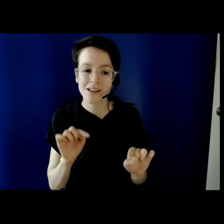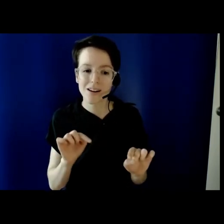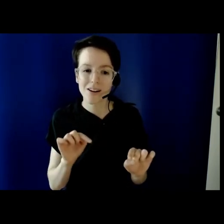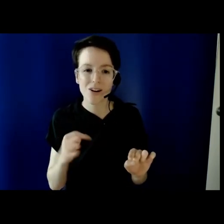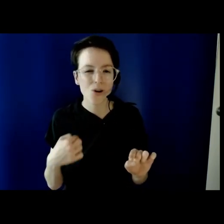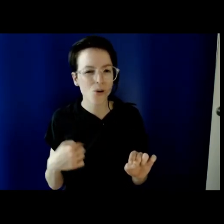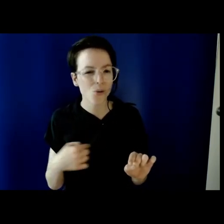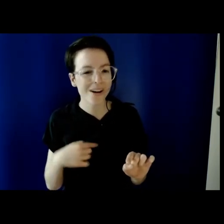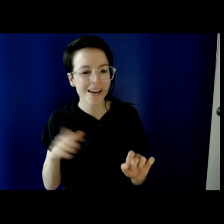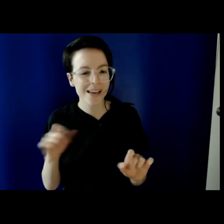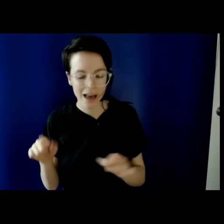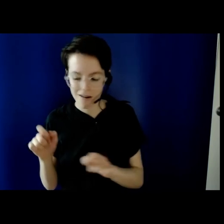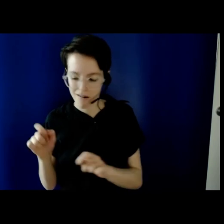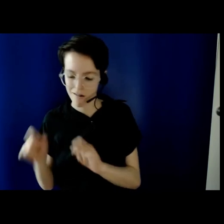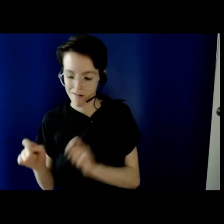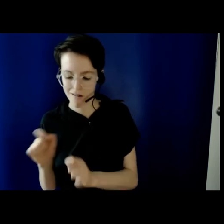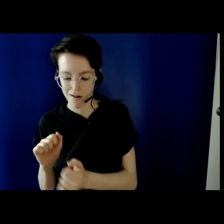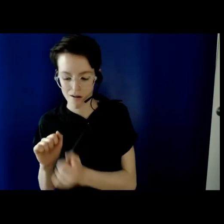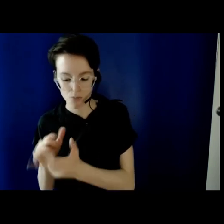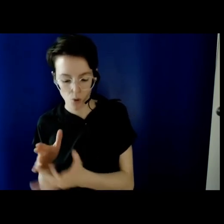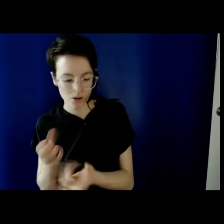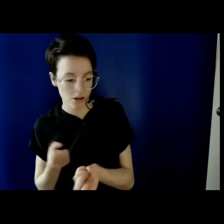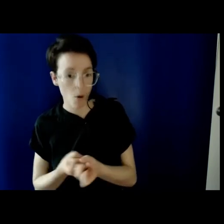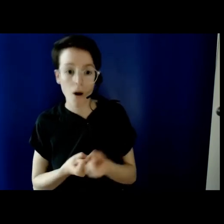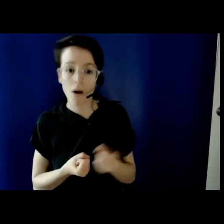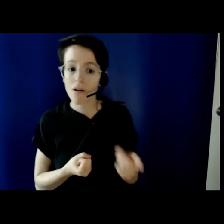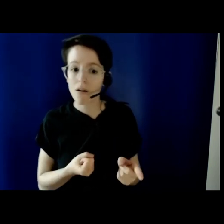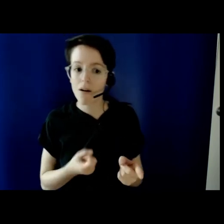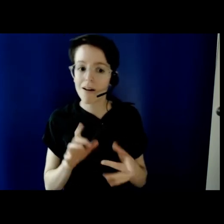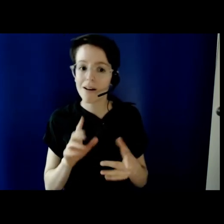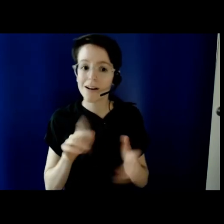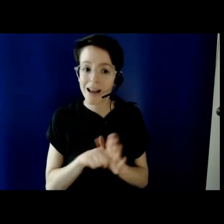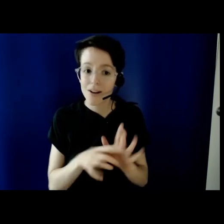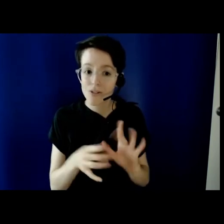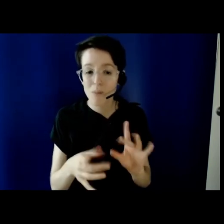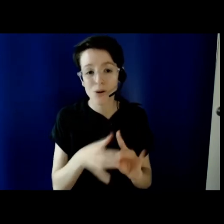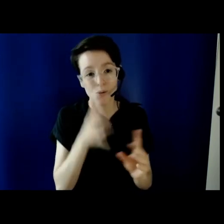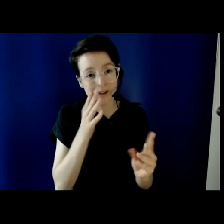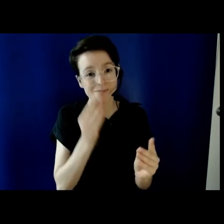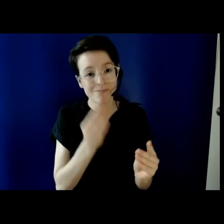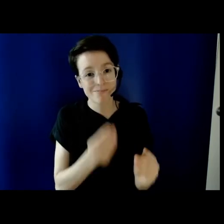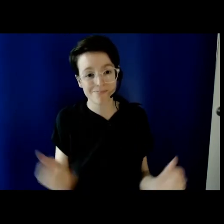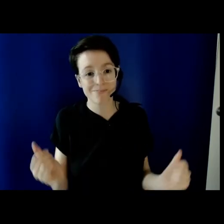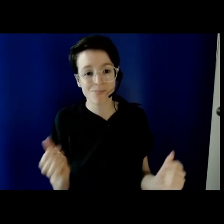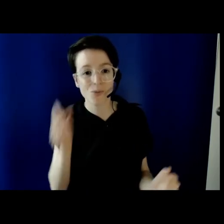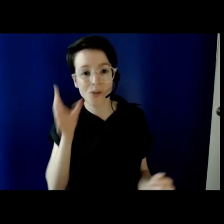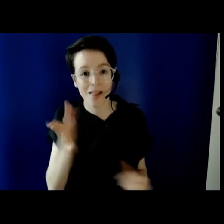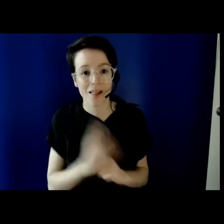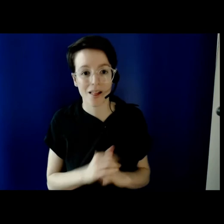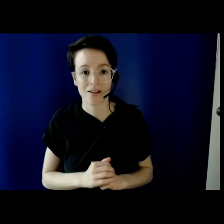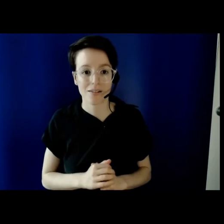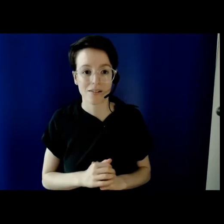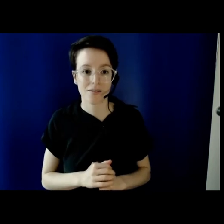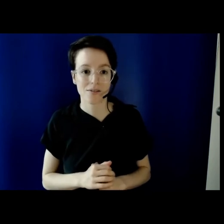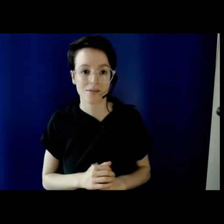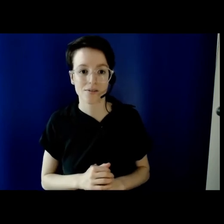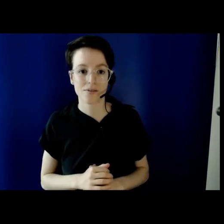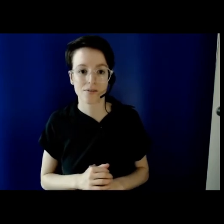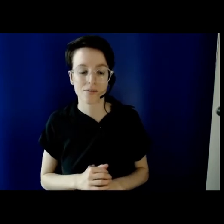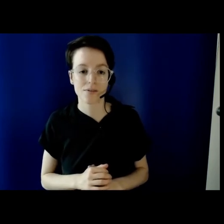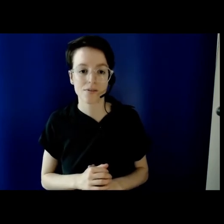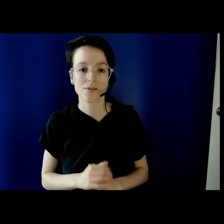eliminated with better supports, more experience, and more practice with online teaching modalities. For example,